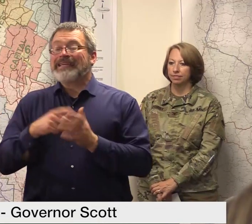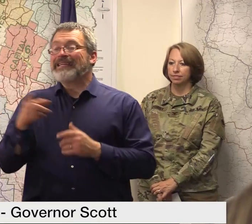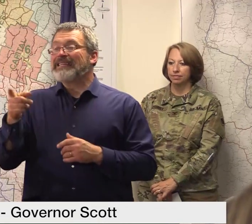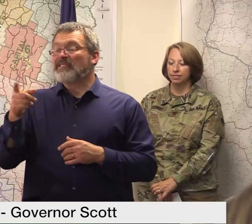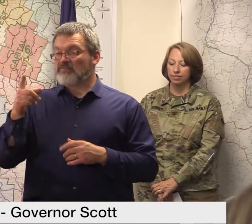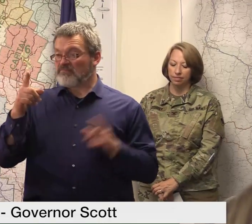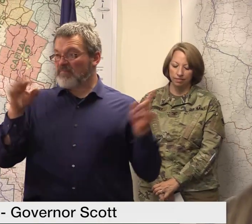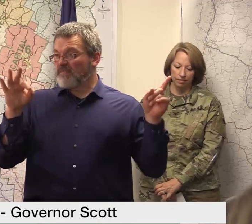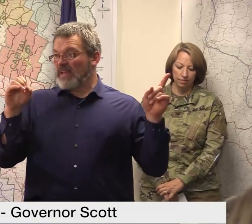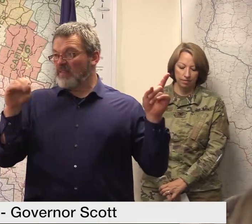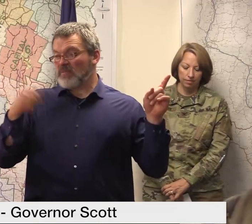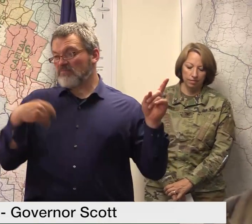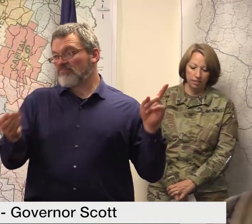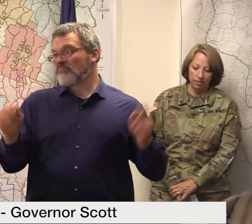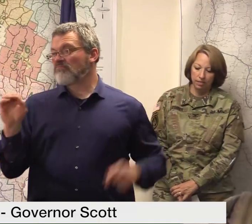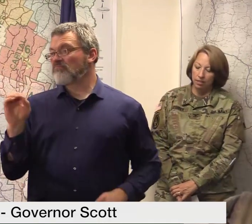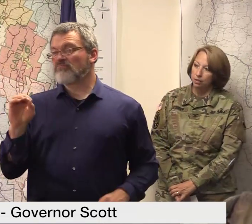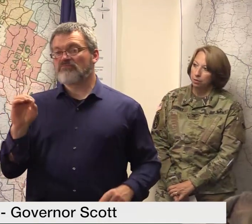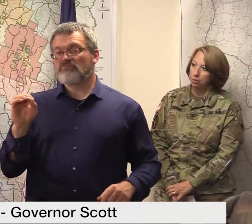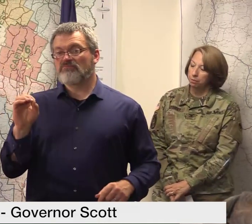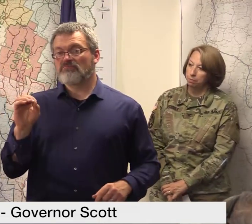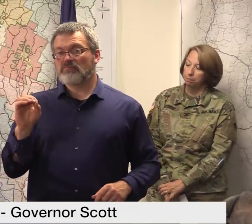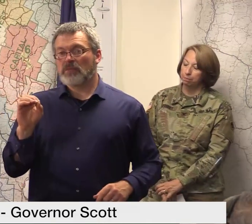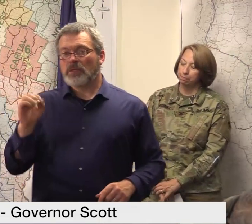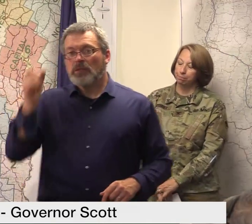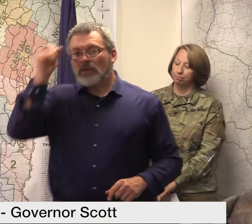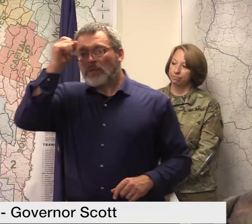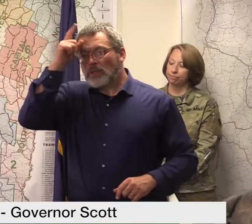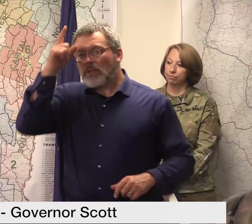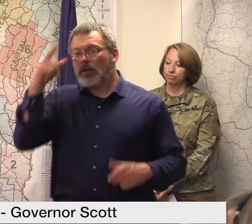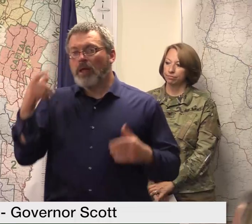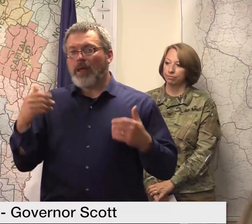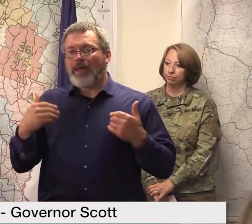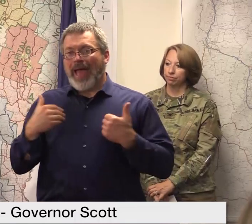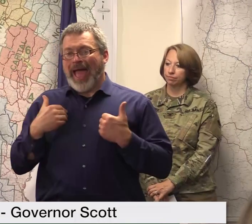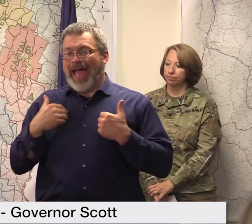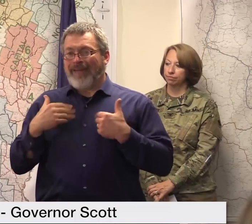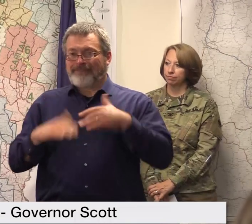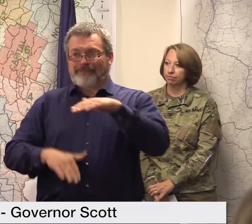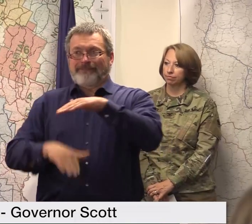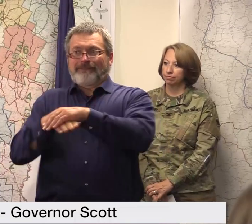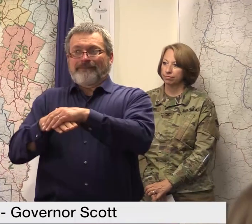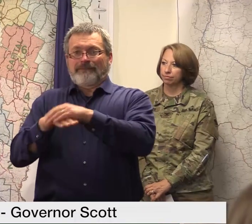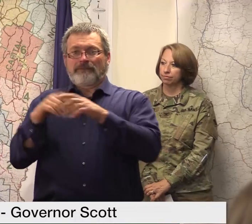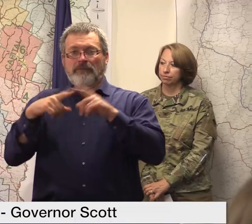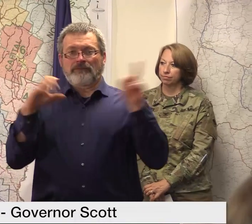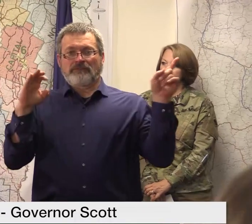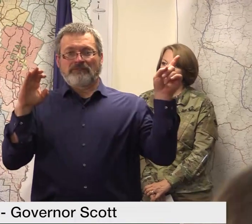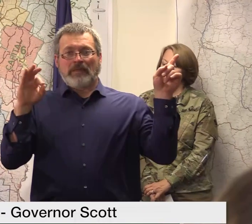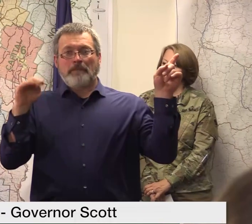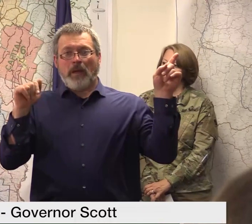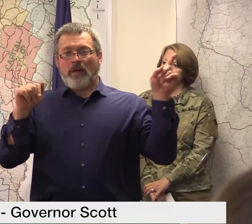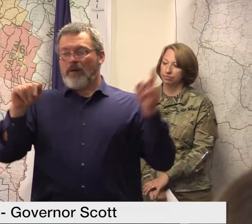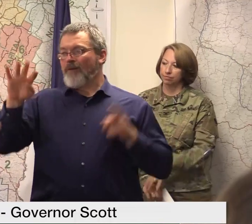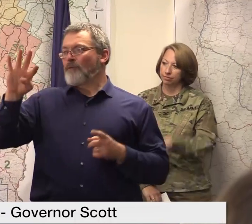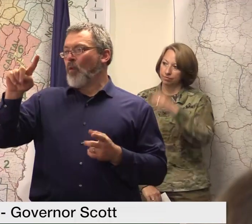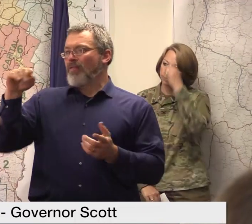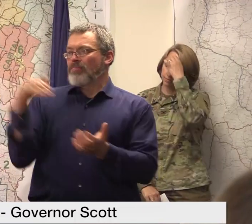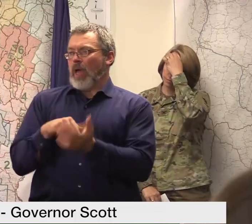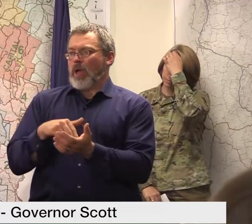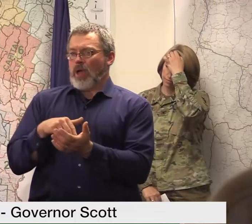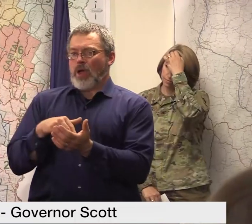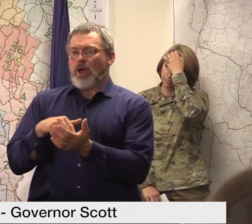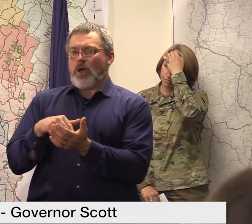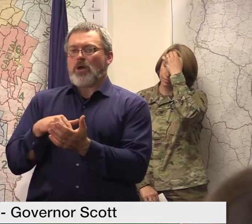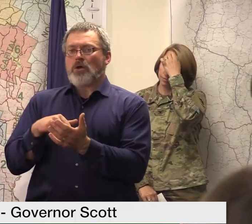for the maximum grant that's available for FEMA is $41,000 based upon